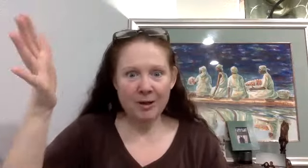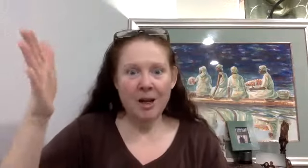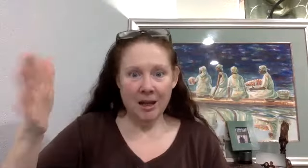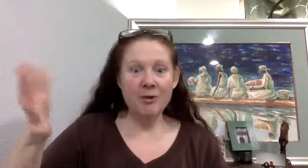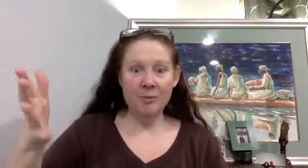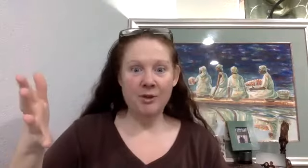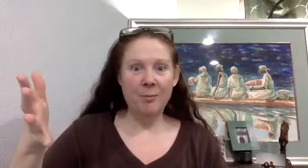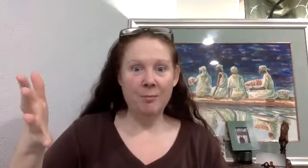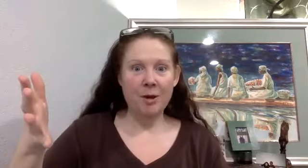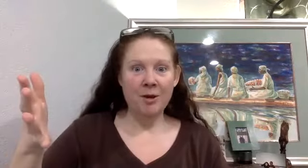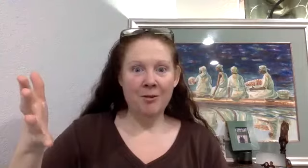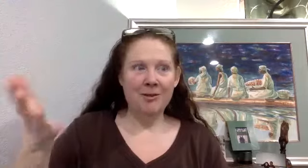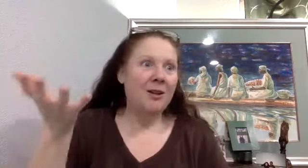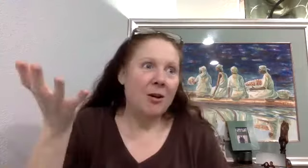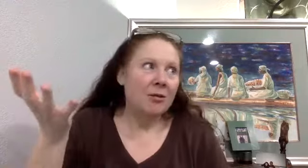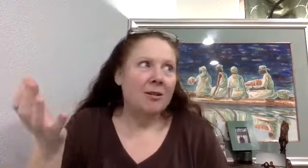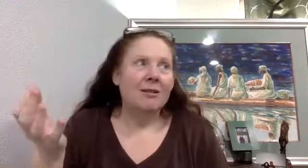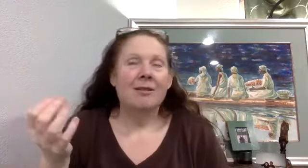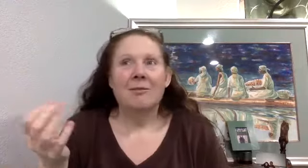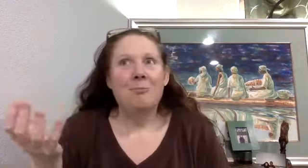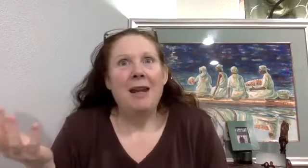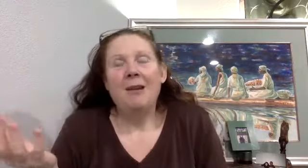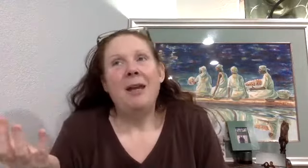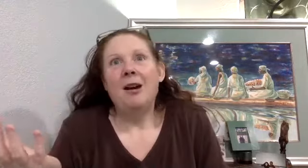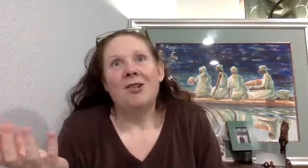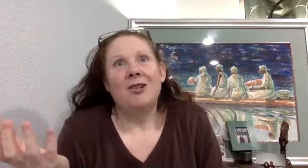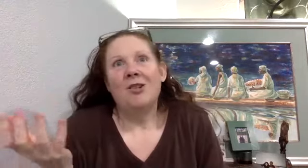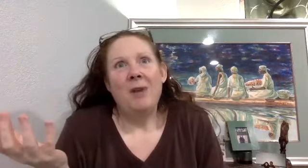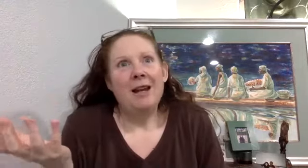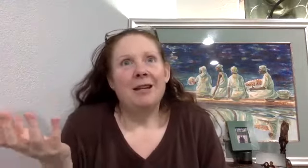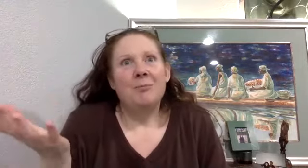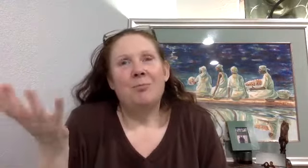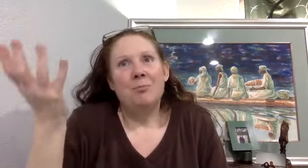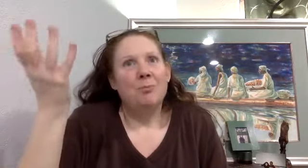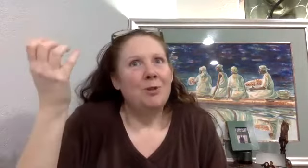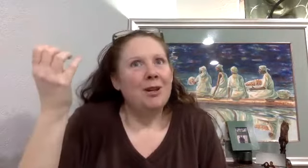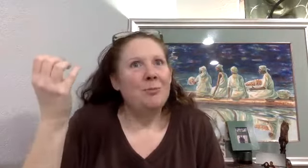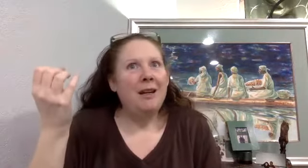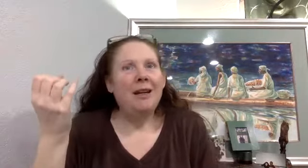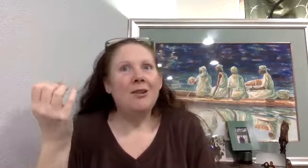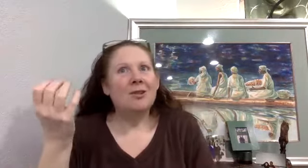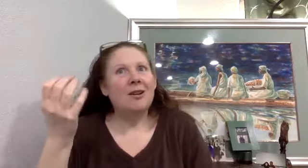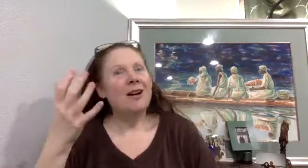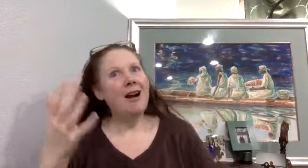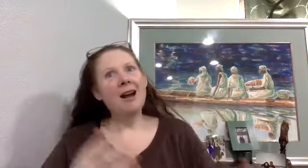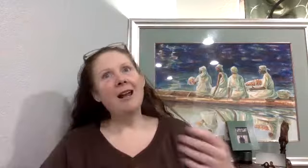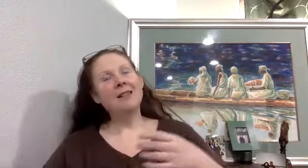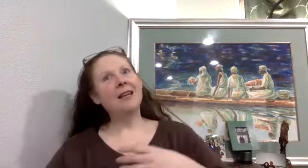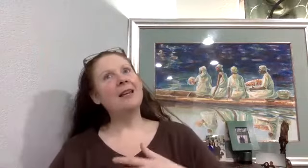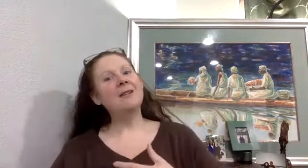kills them some, you know, many, many cultures in Jamaica, you get the PD, you start, all right, I'll take it easy.